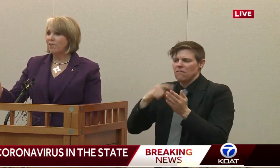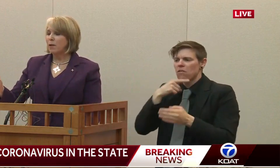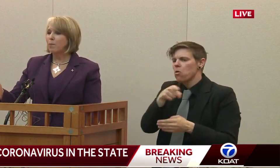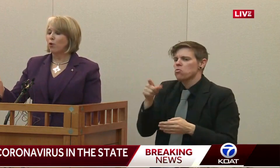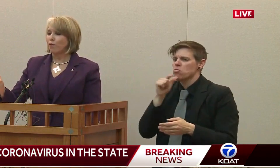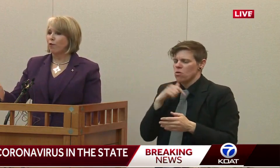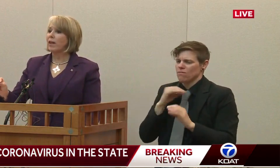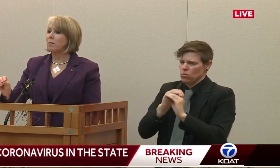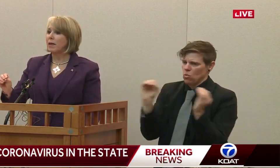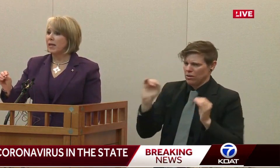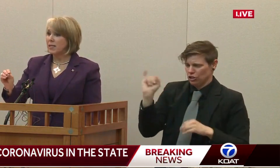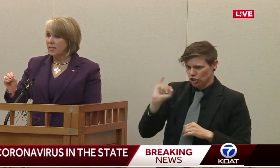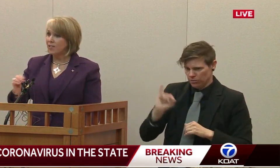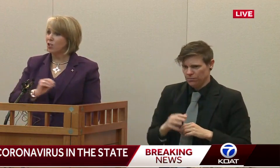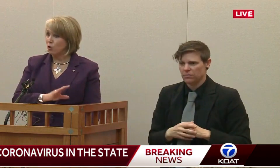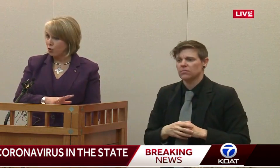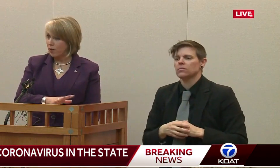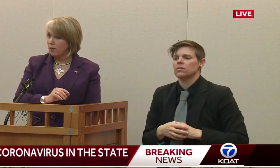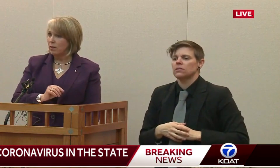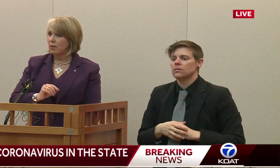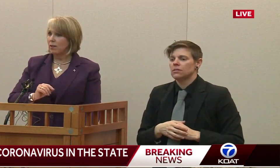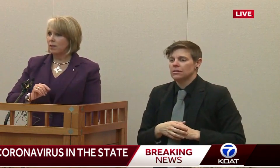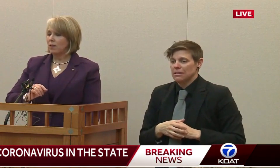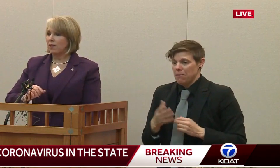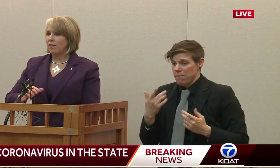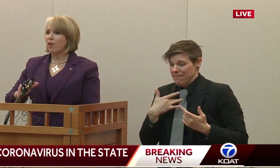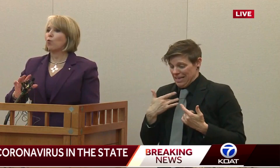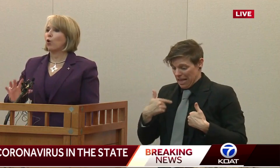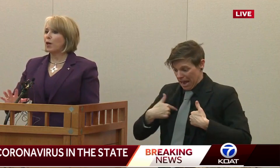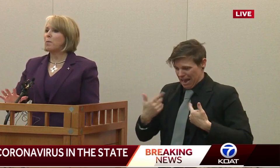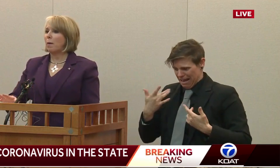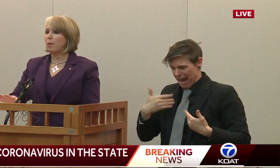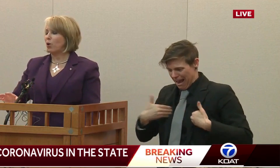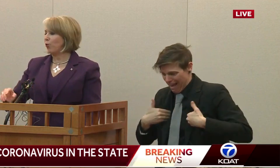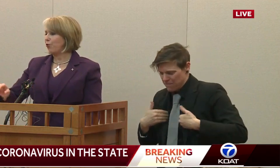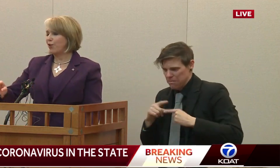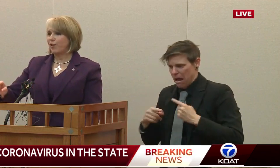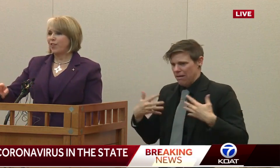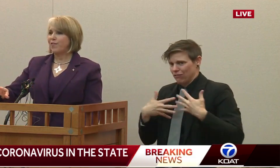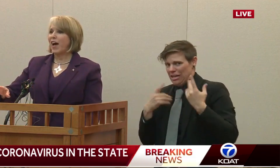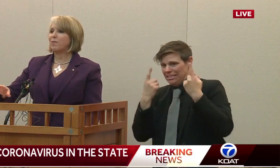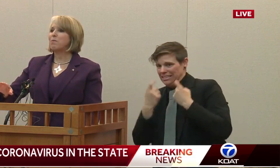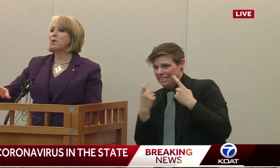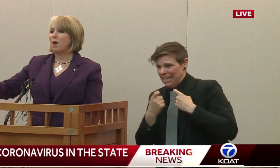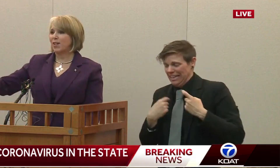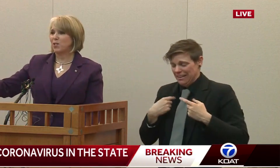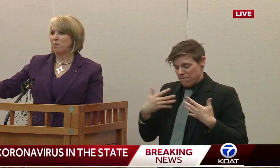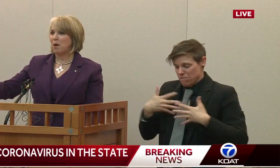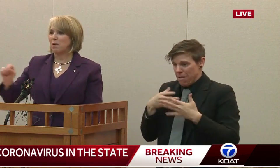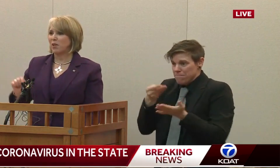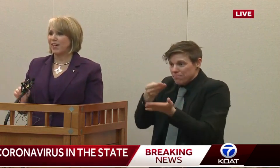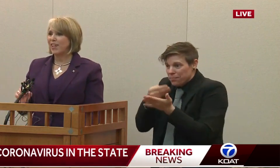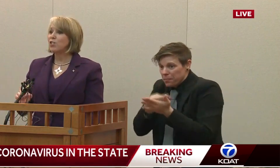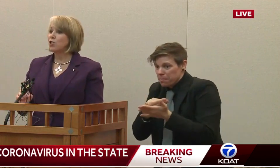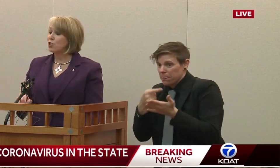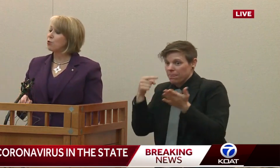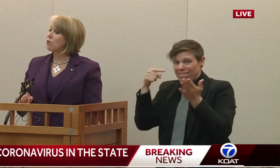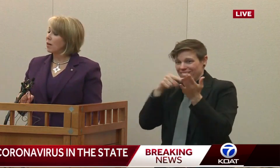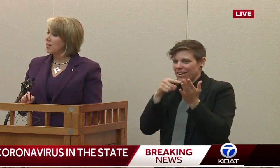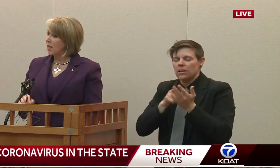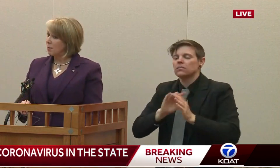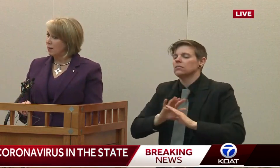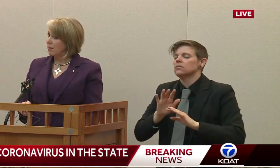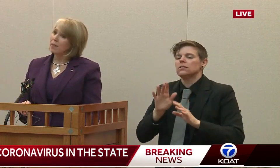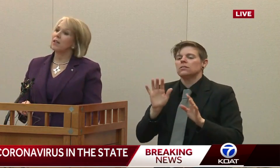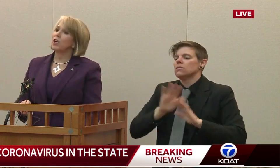right, if people are afraid to be tested or treated, they're worried about bills, then that minimizes my ability to